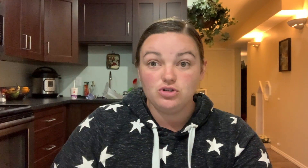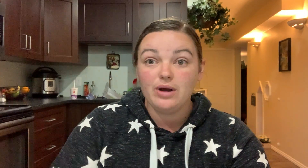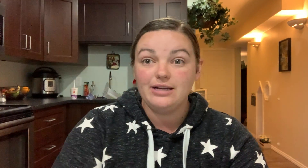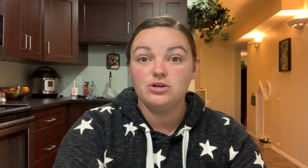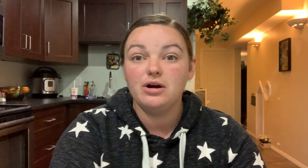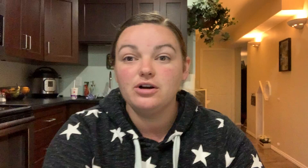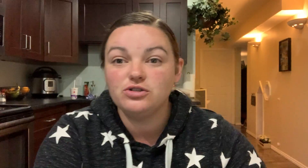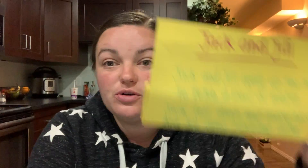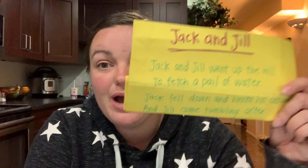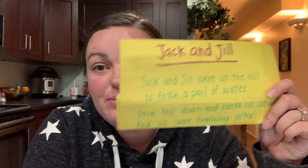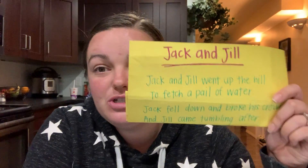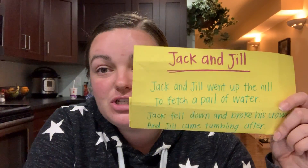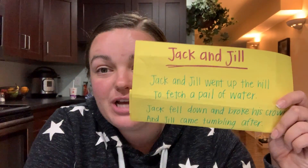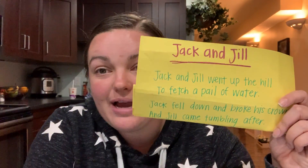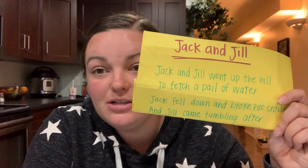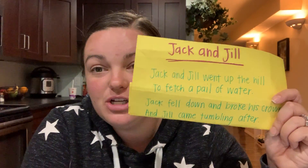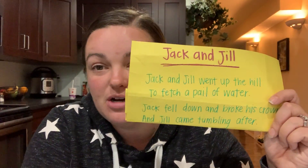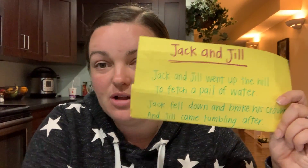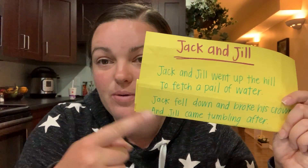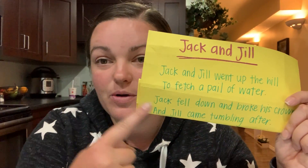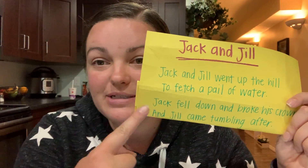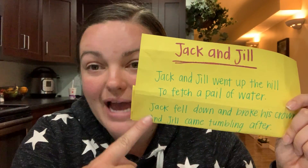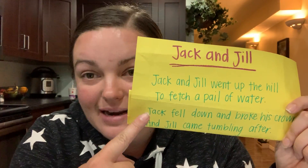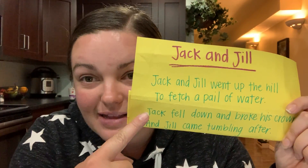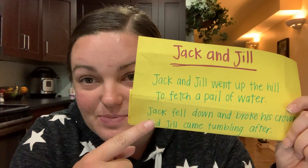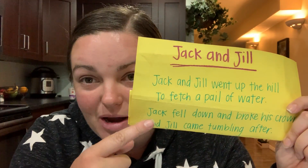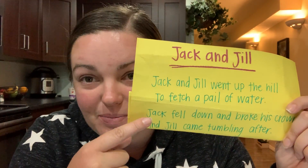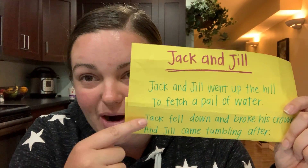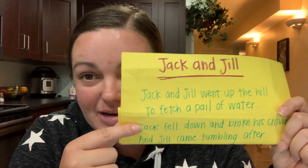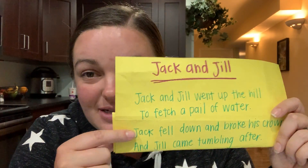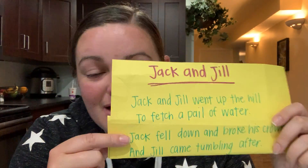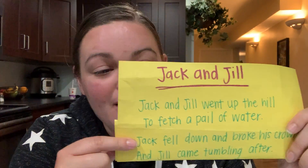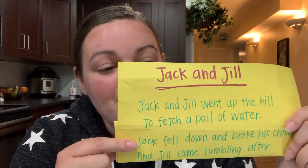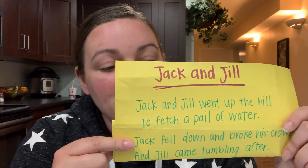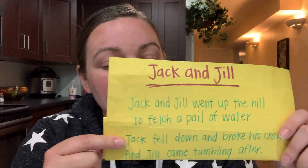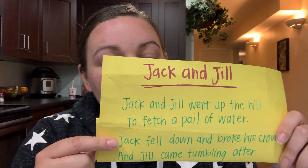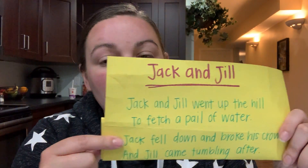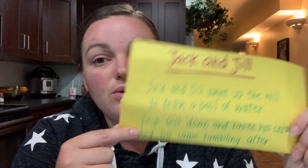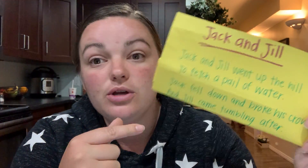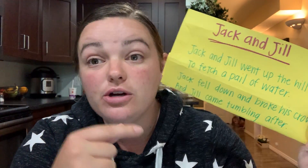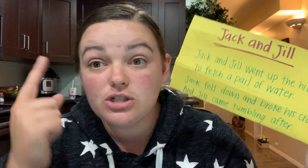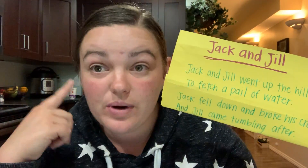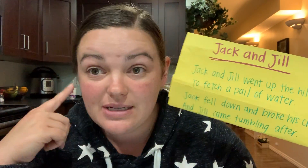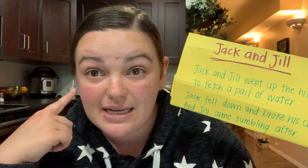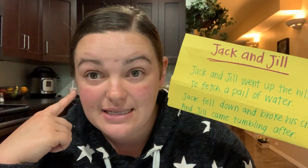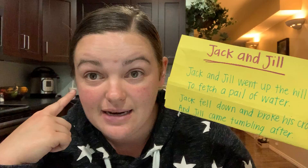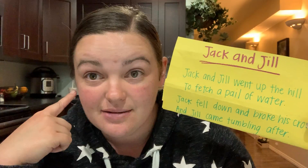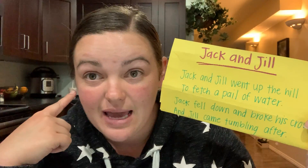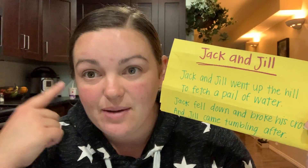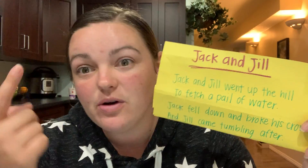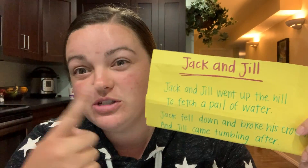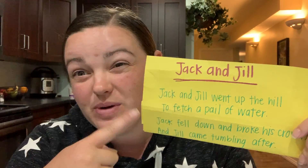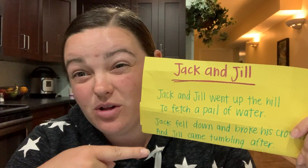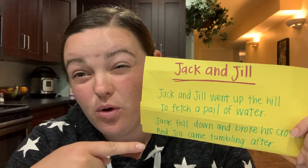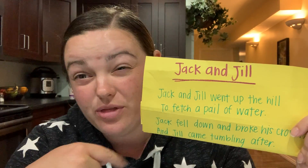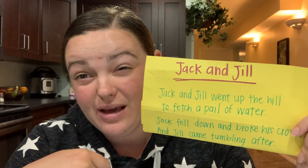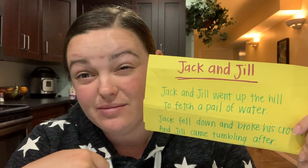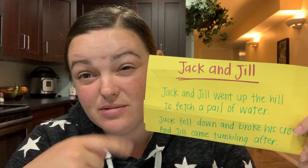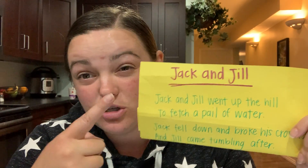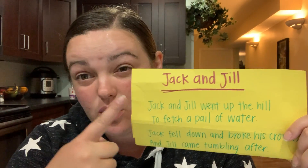straight to our nursery rhyme, which is Jack and Jill, who are dad in this bottom part. So you're just going to listen. Okay, I'm going to read the whole thing. So